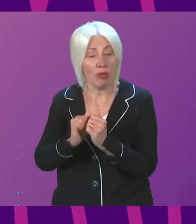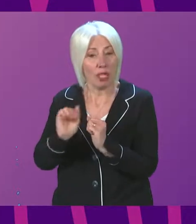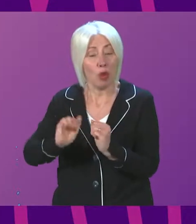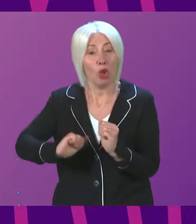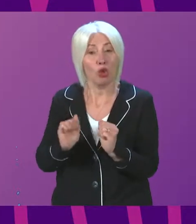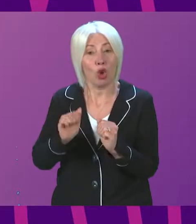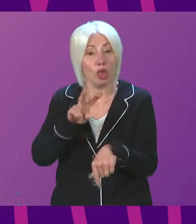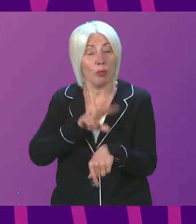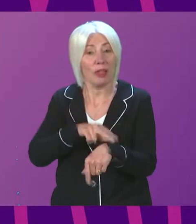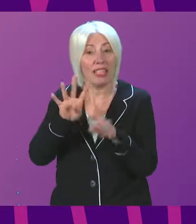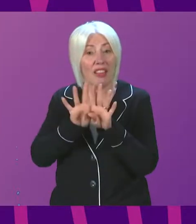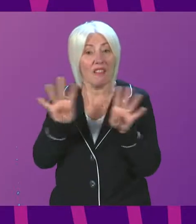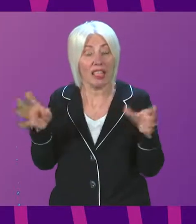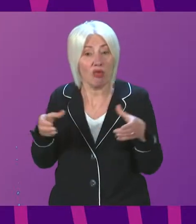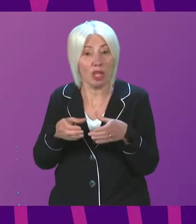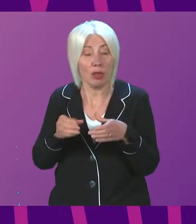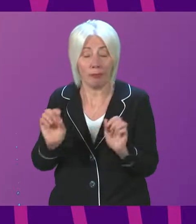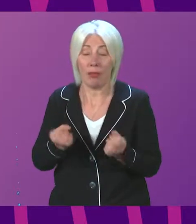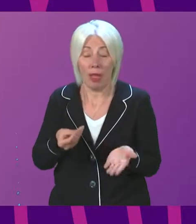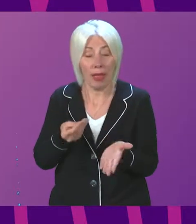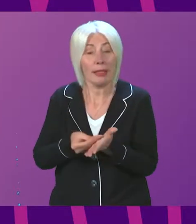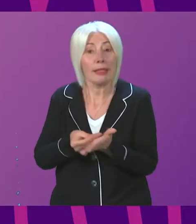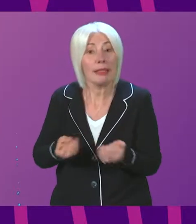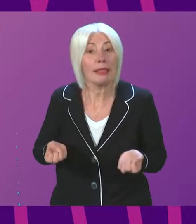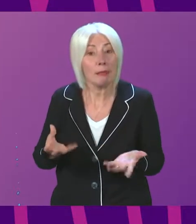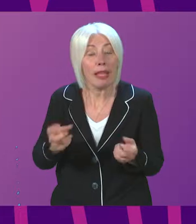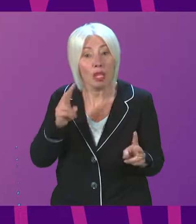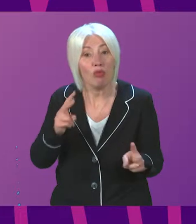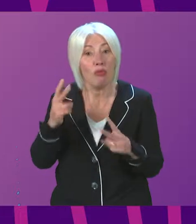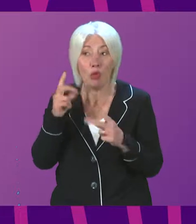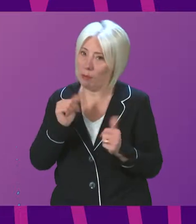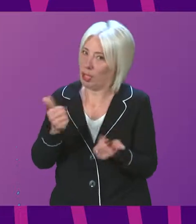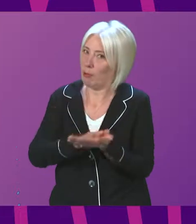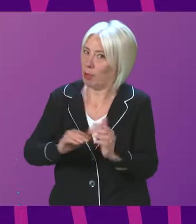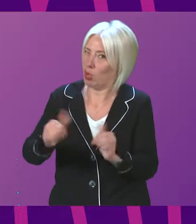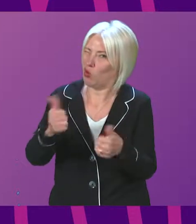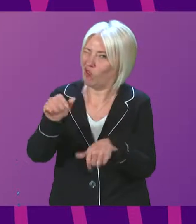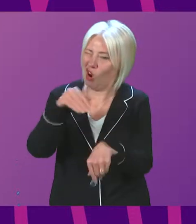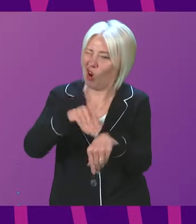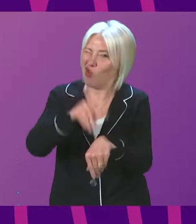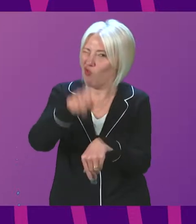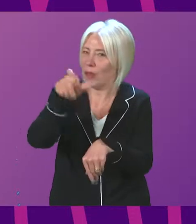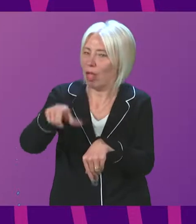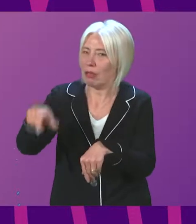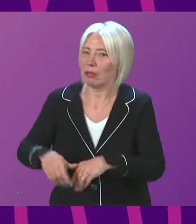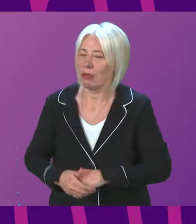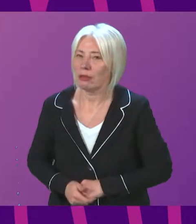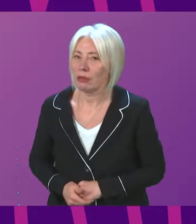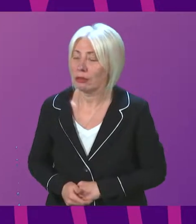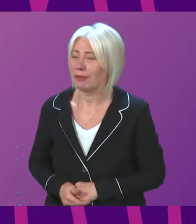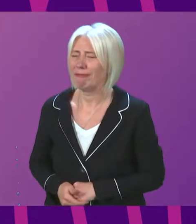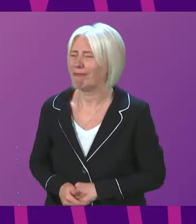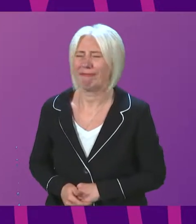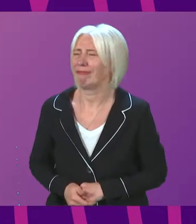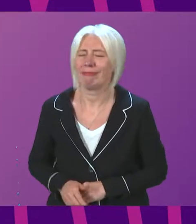Federation that the spending review has been good for criminals? First Minister. No,